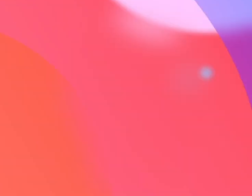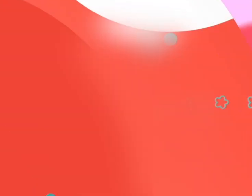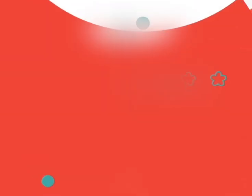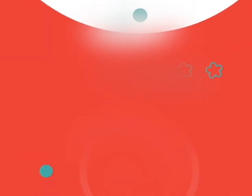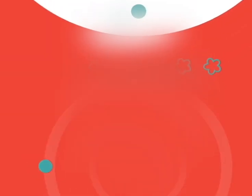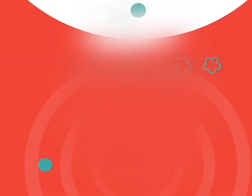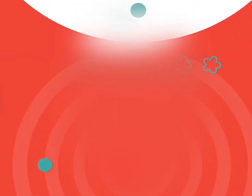I'm a